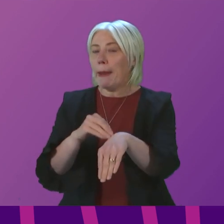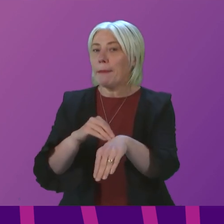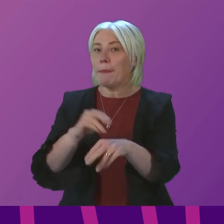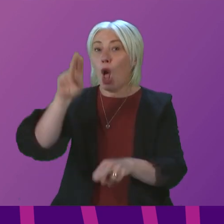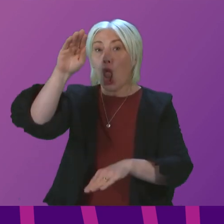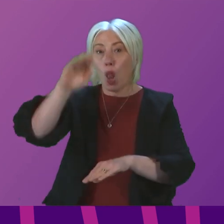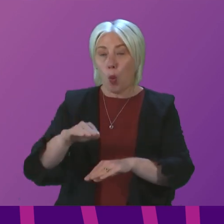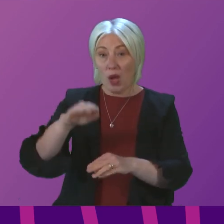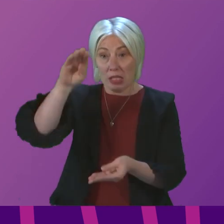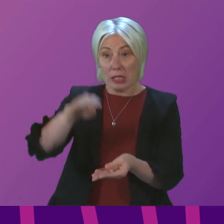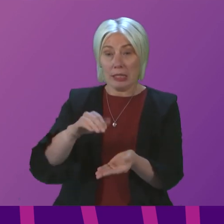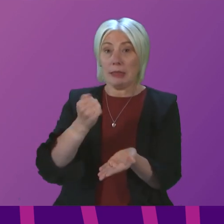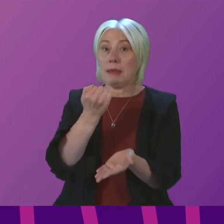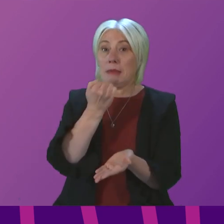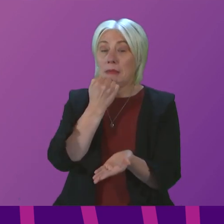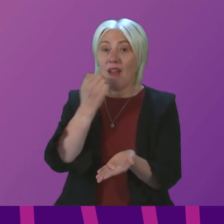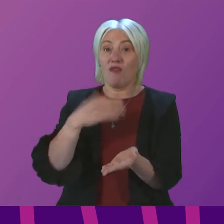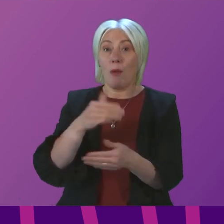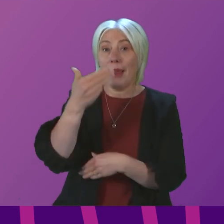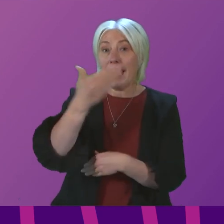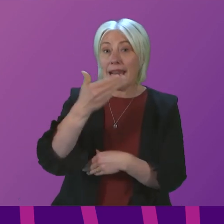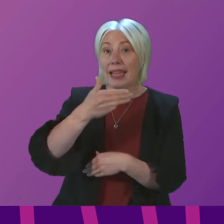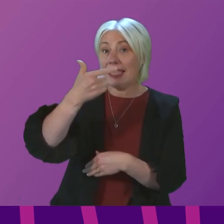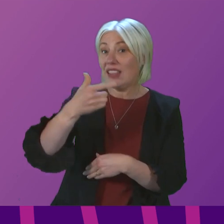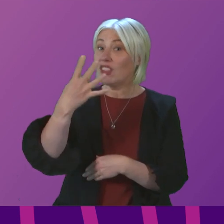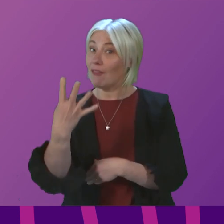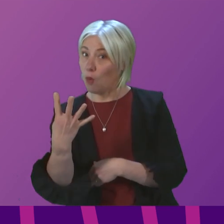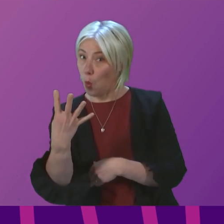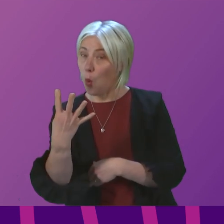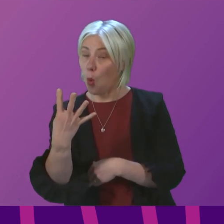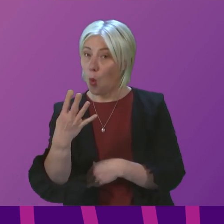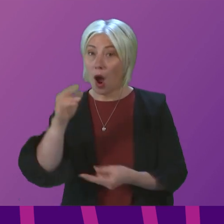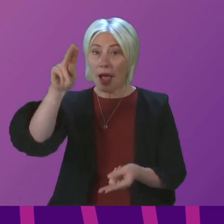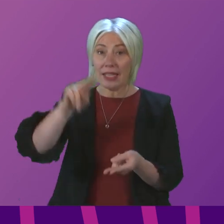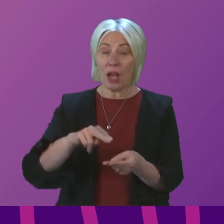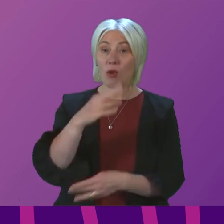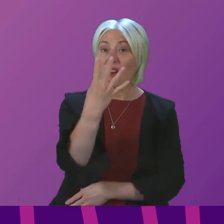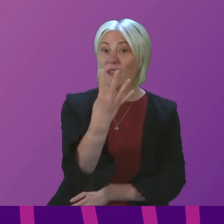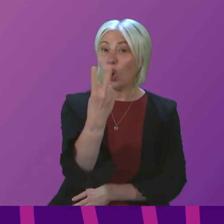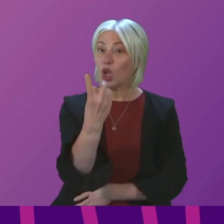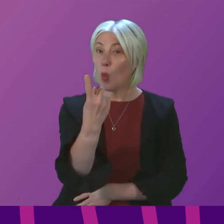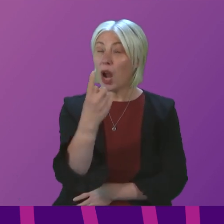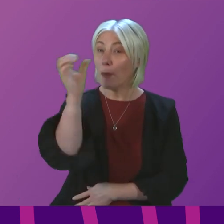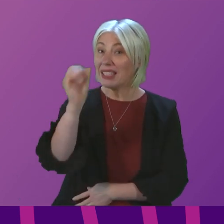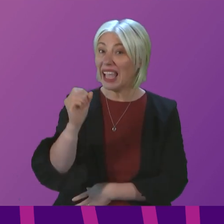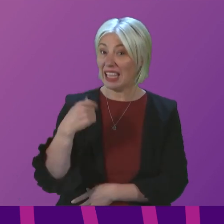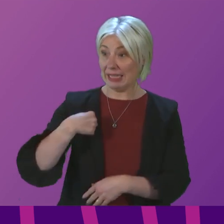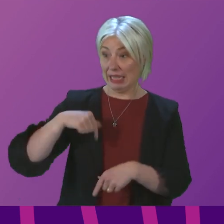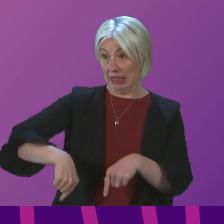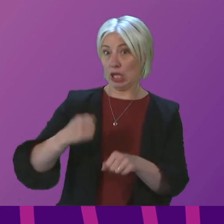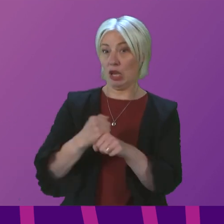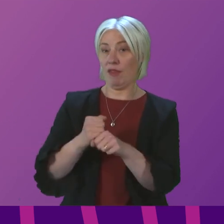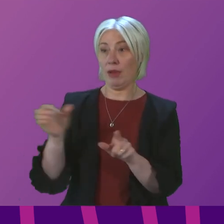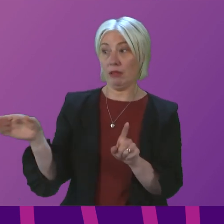levels since 1974, down 41% since this government took